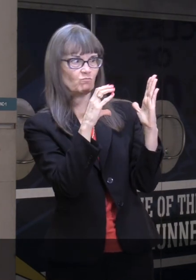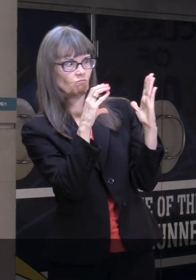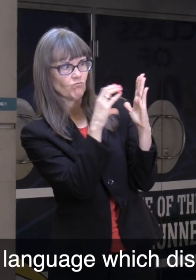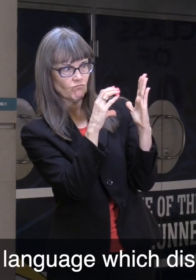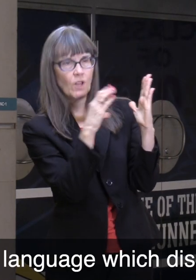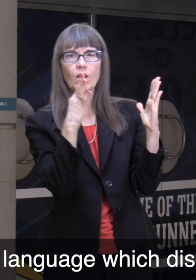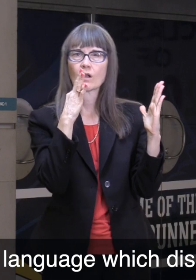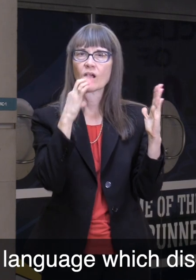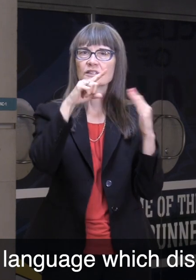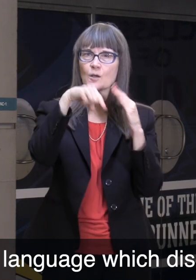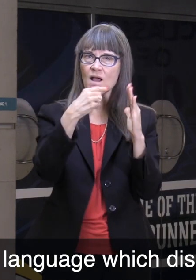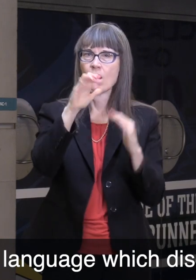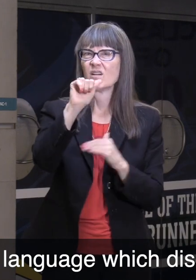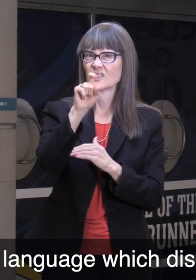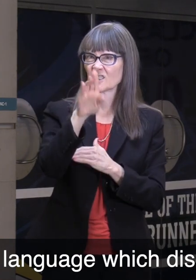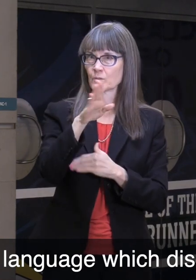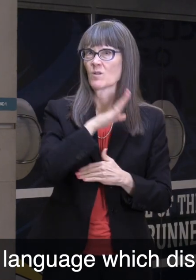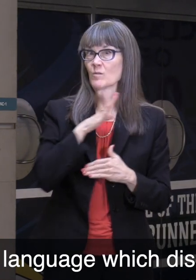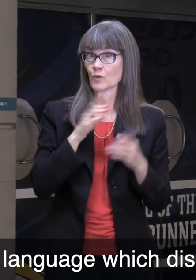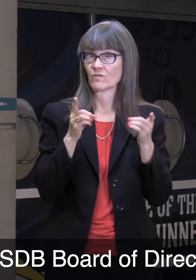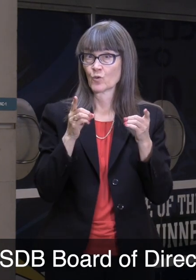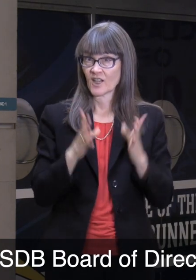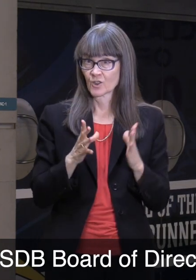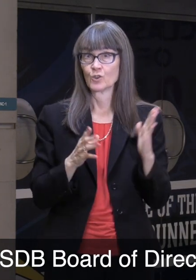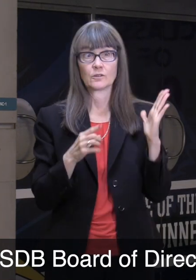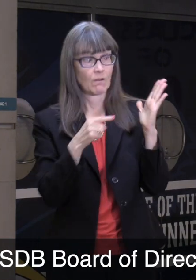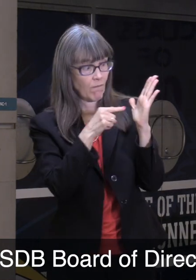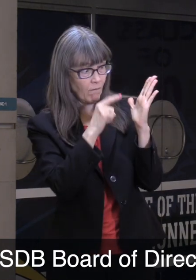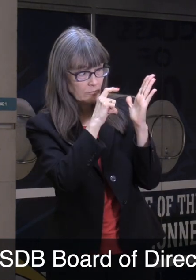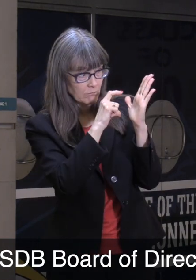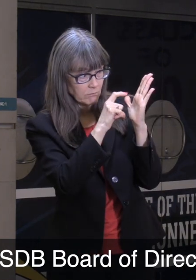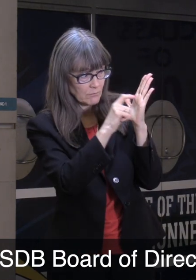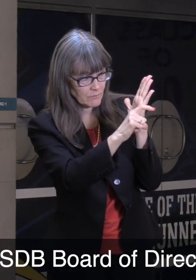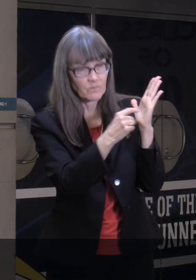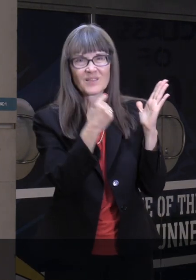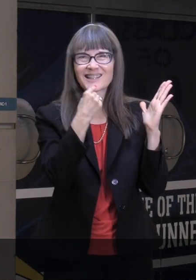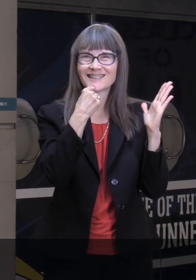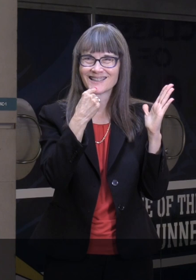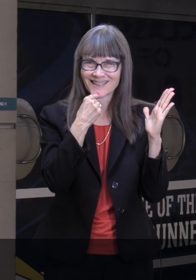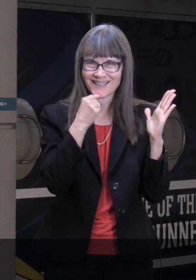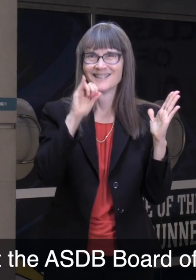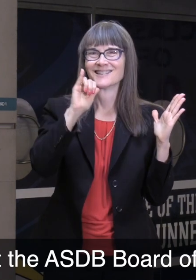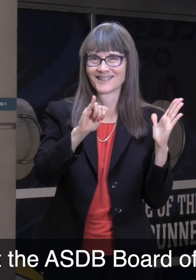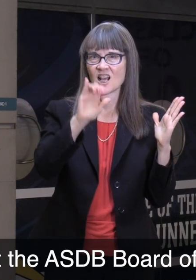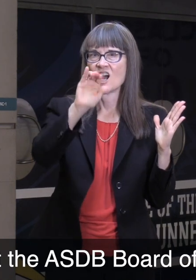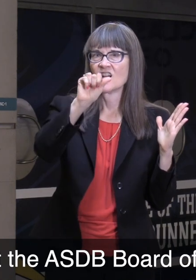there is language which discusses the ASDB Board of Directors. It says that